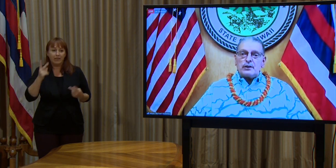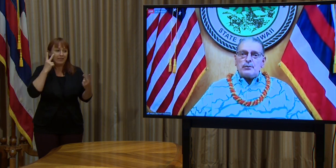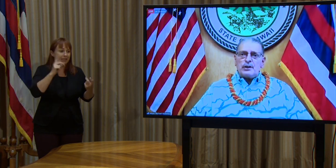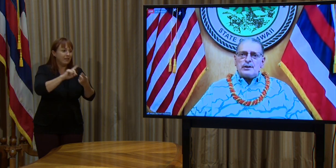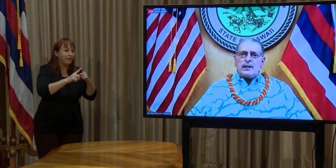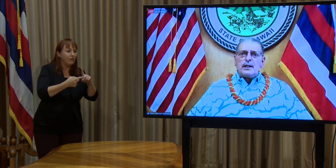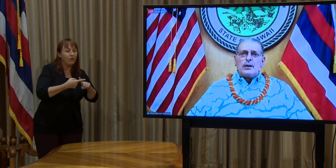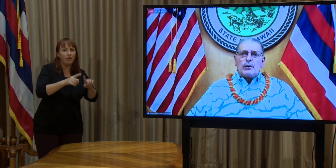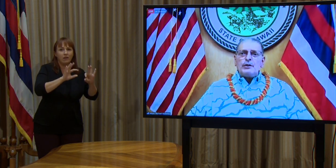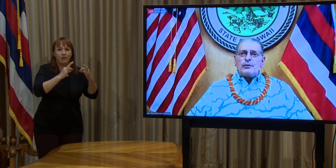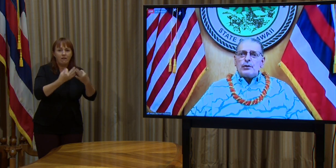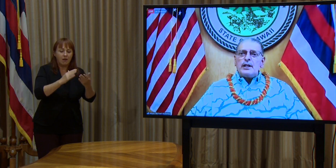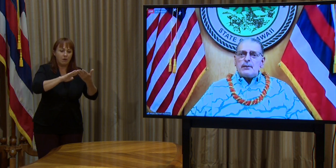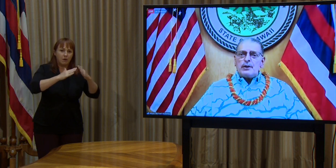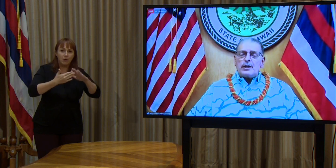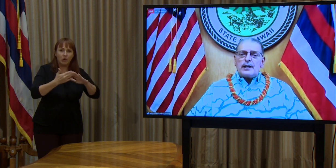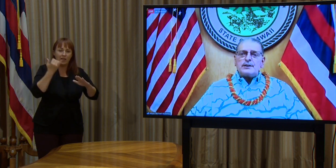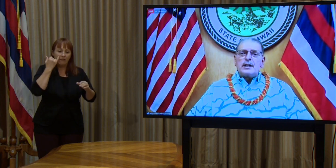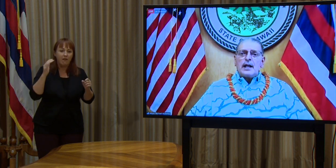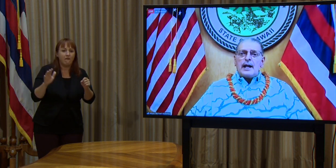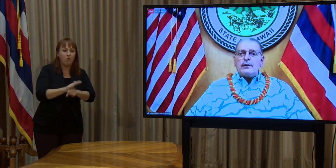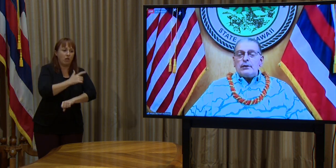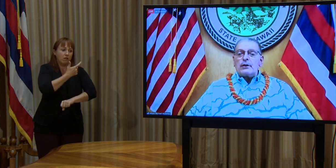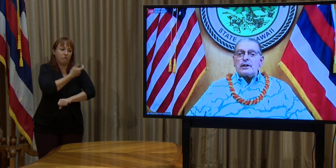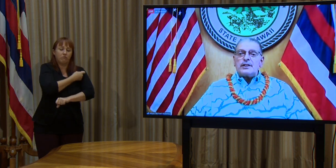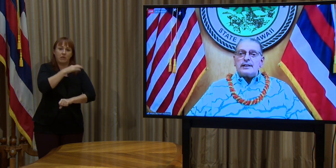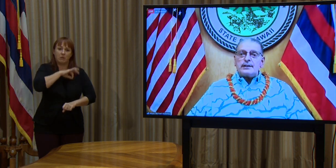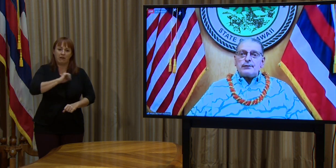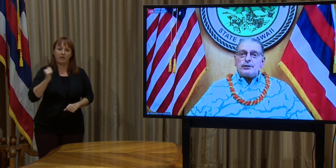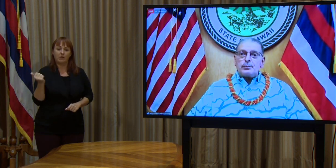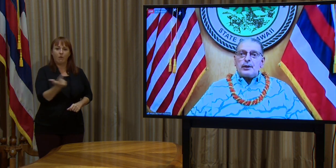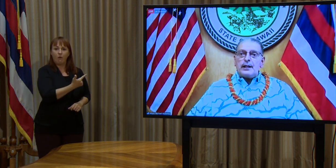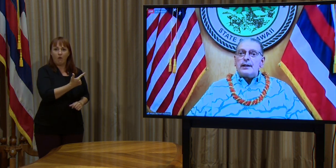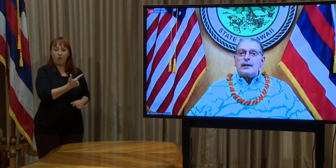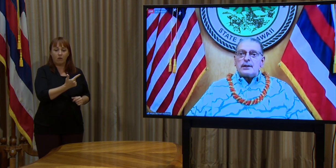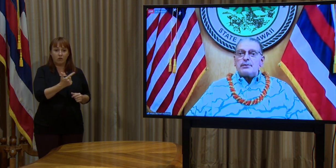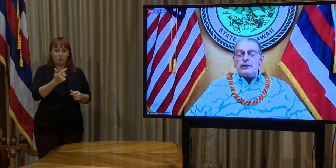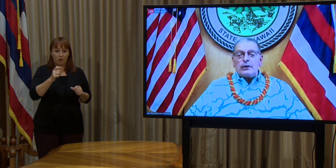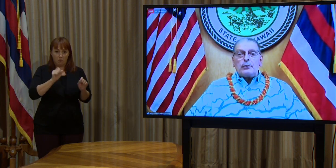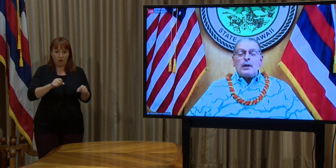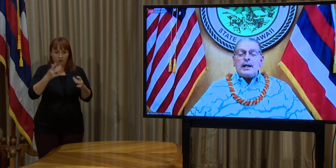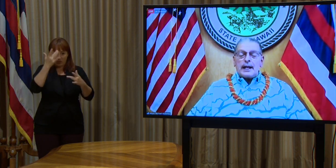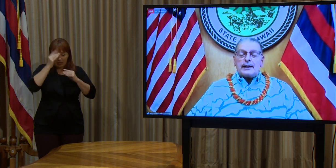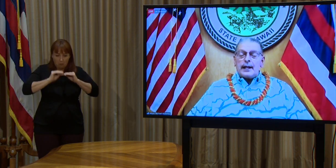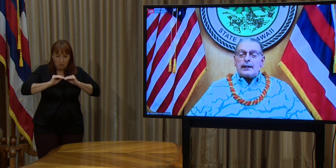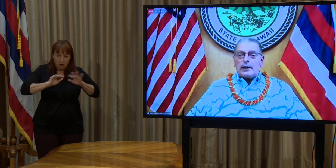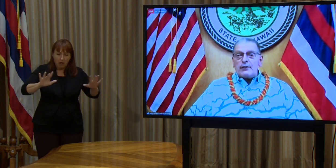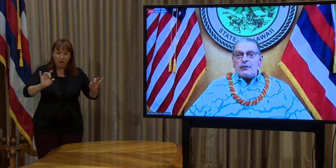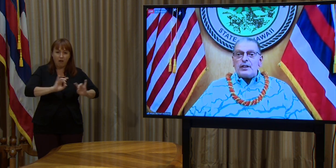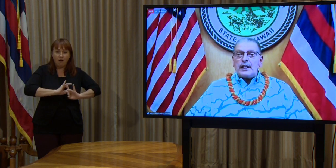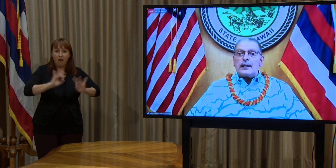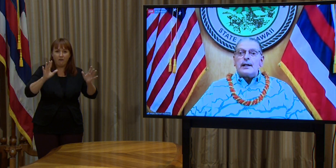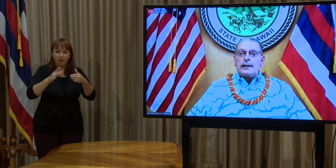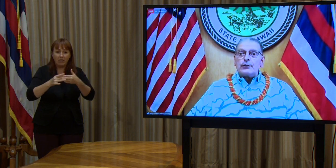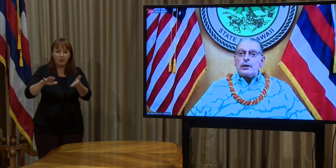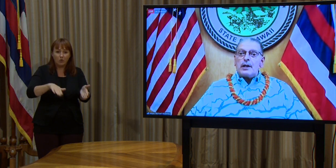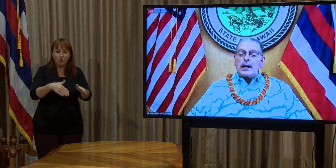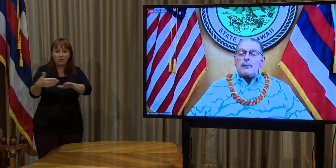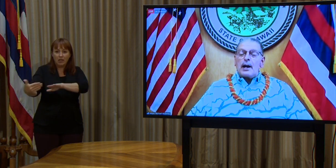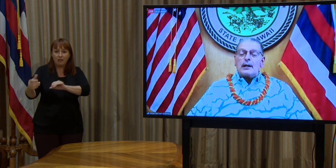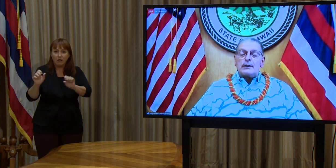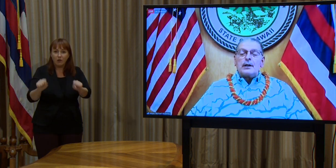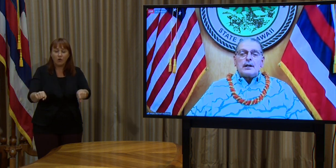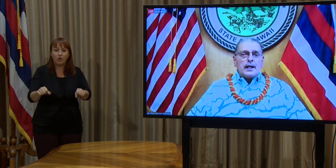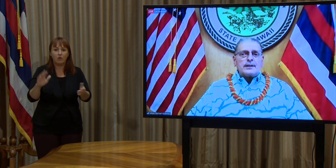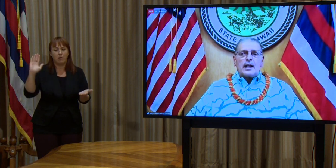friends and your community. When you're fully immunized and, you know, the chances of you spreading something you really can't get, even if you get it, it's going to